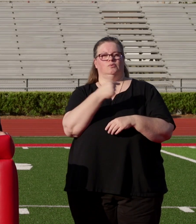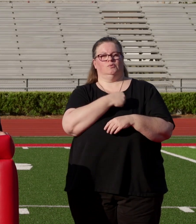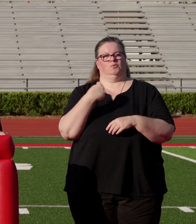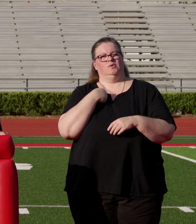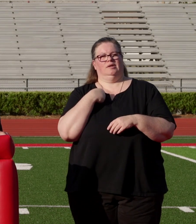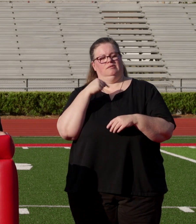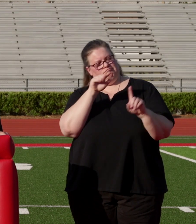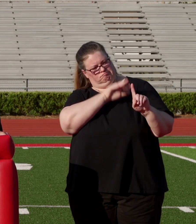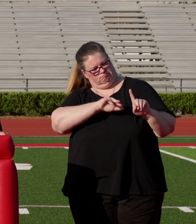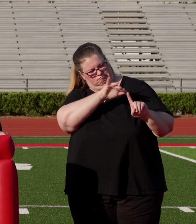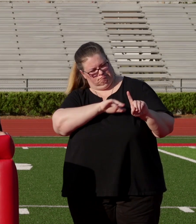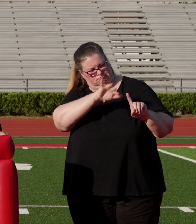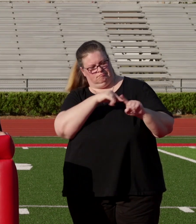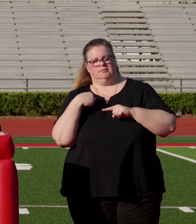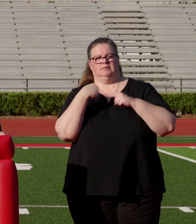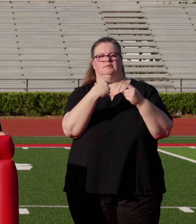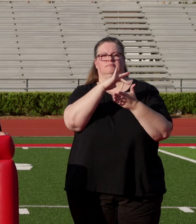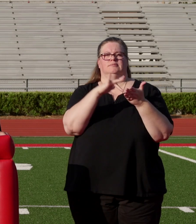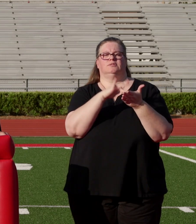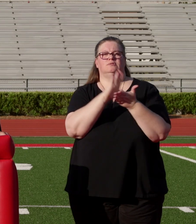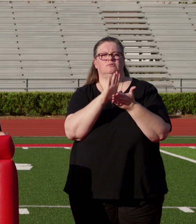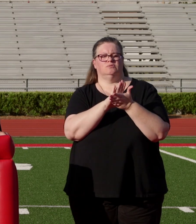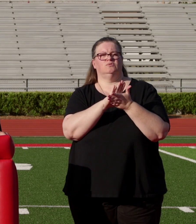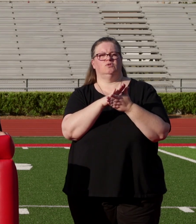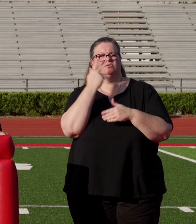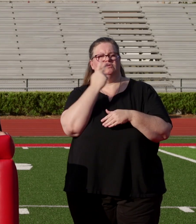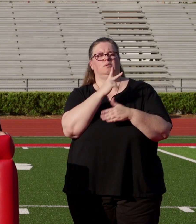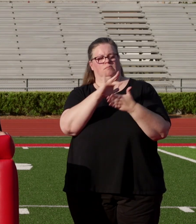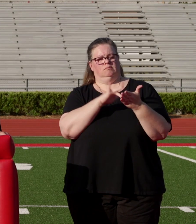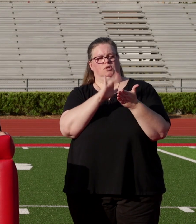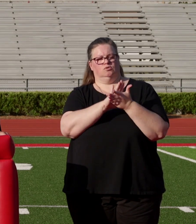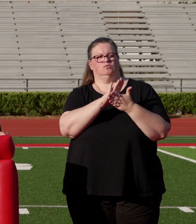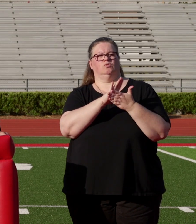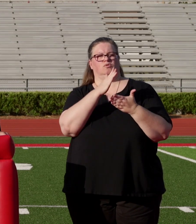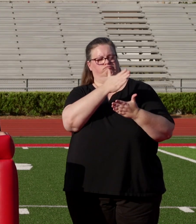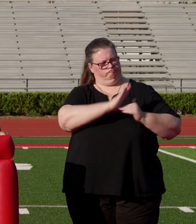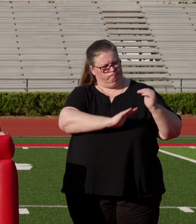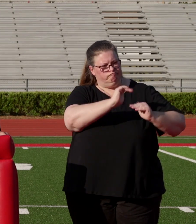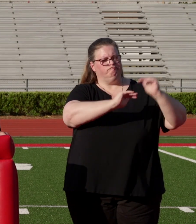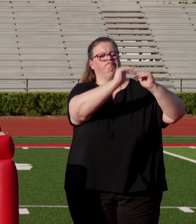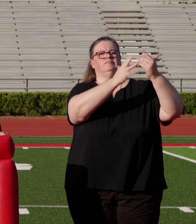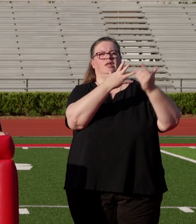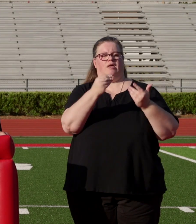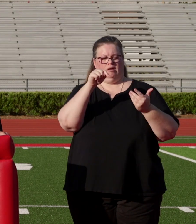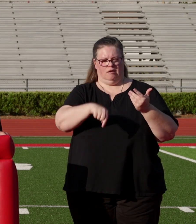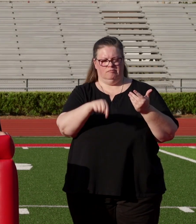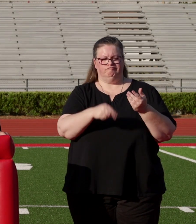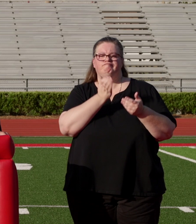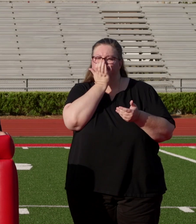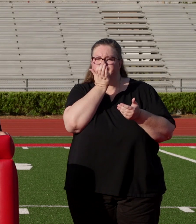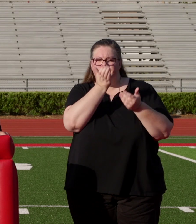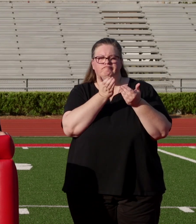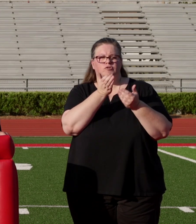the guinea pigs for everything since middle school. We saw our old middle schools rebuilt. Our grass field was upgraded to turf. We even got